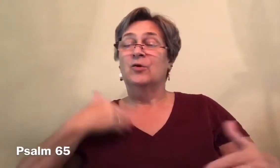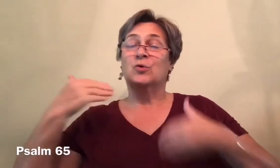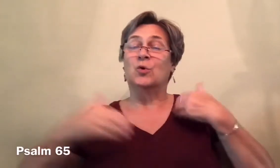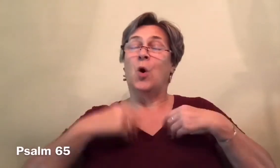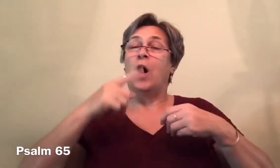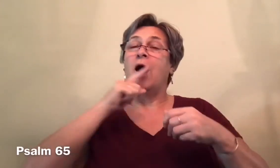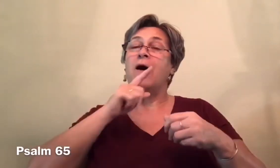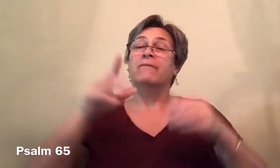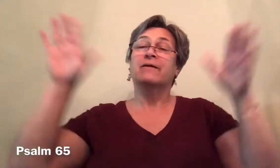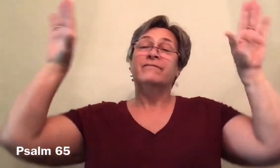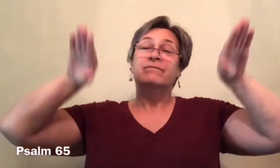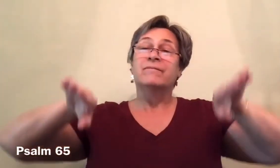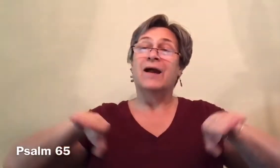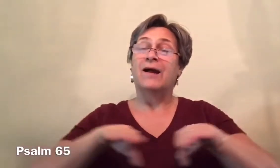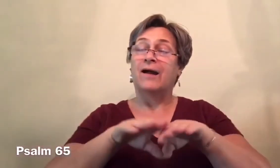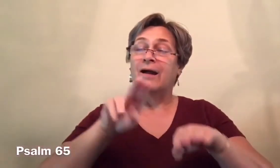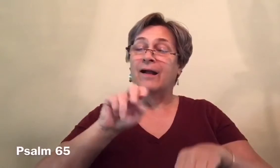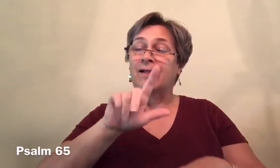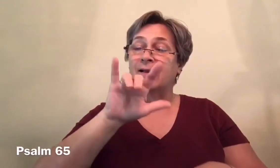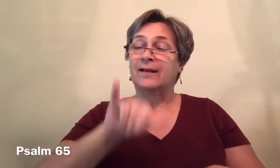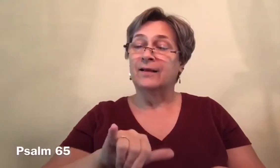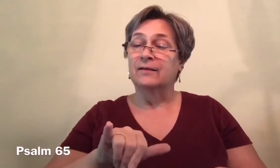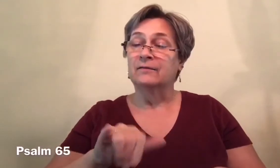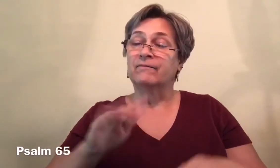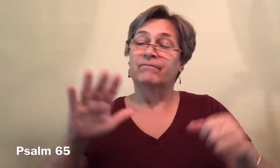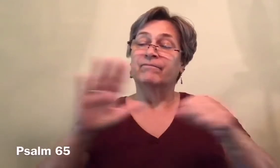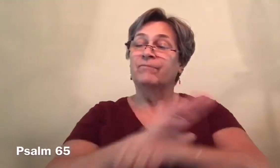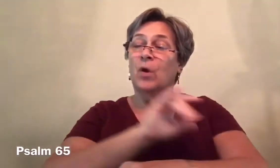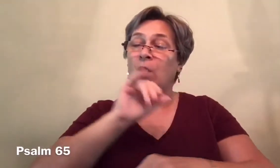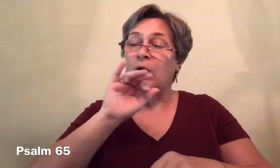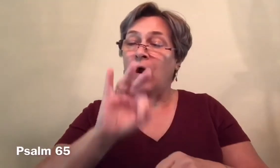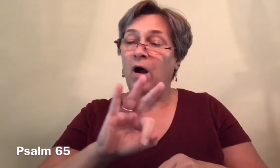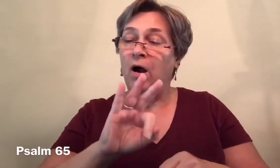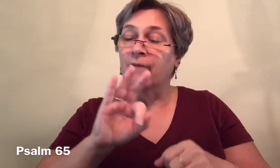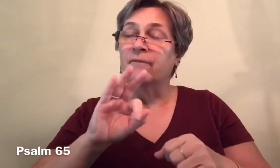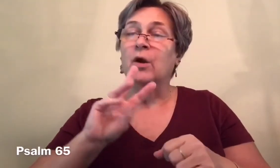and the valleys blanketed with grain.